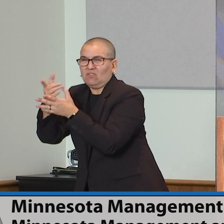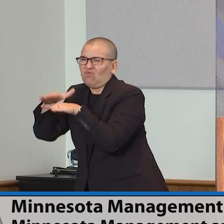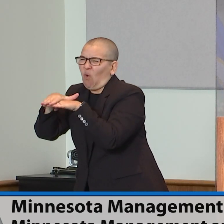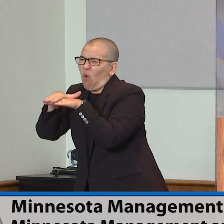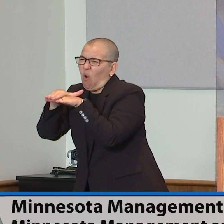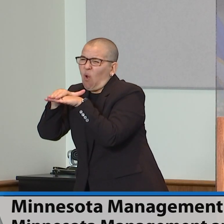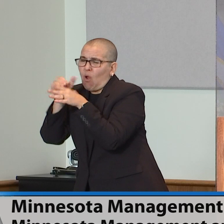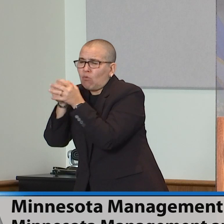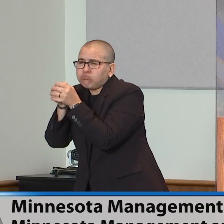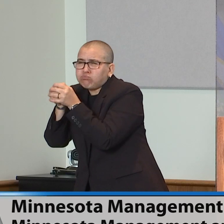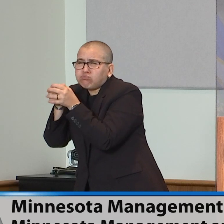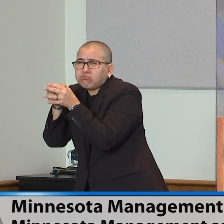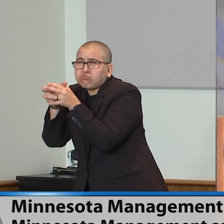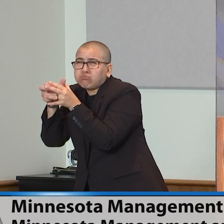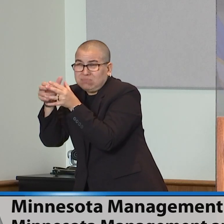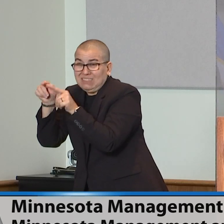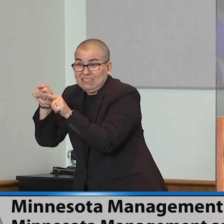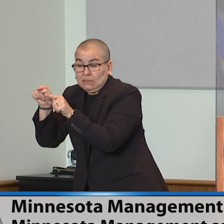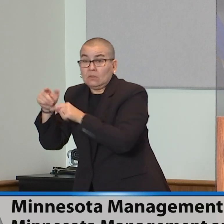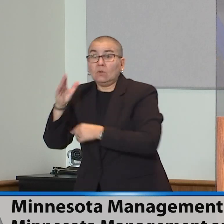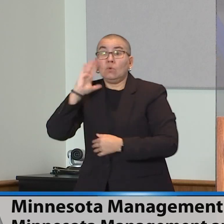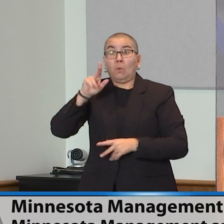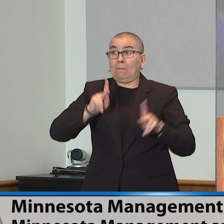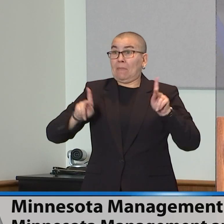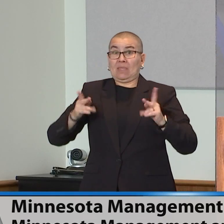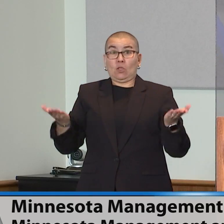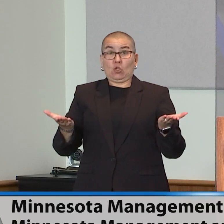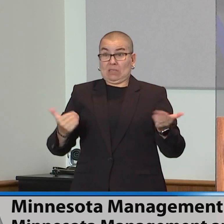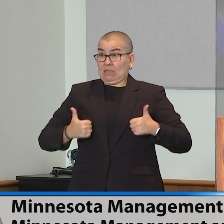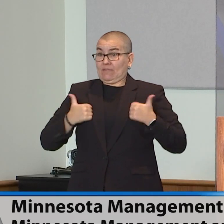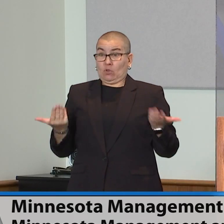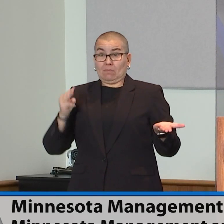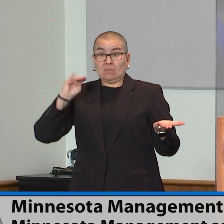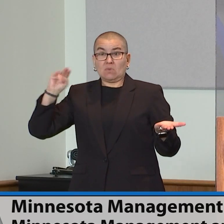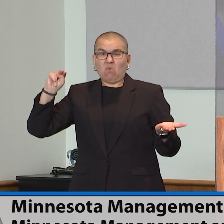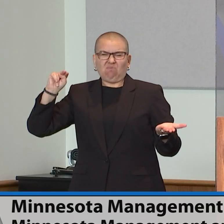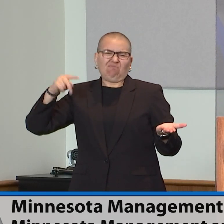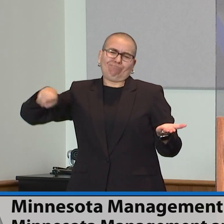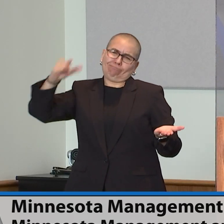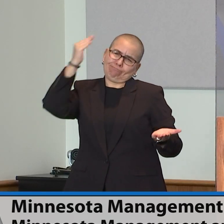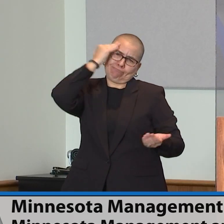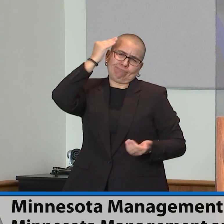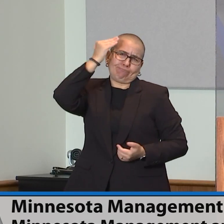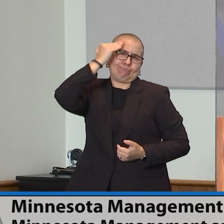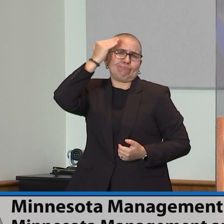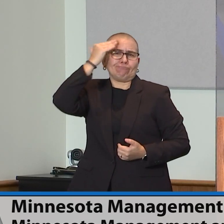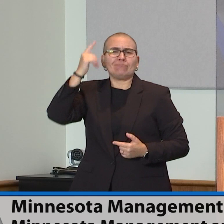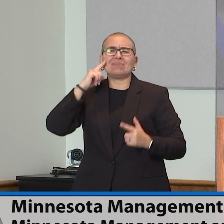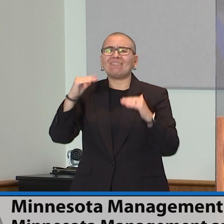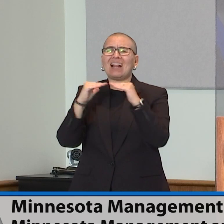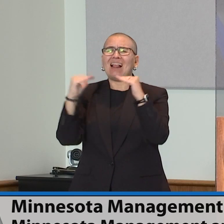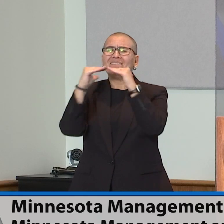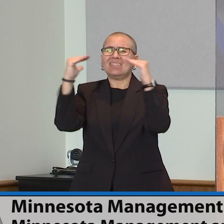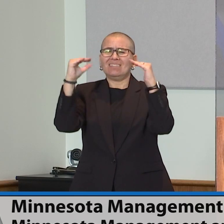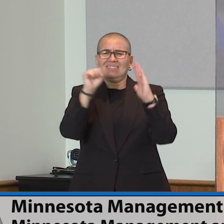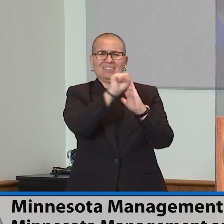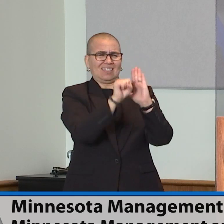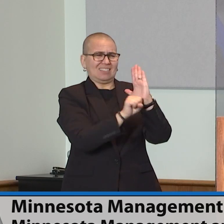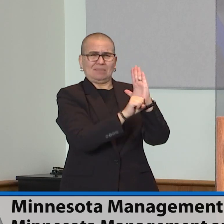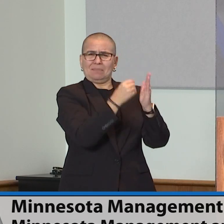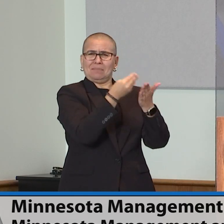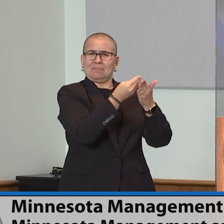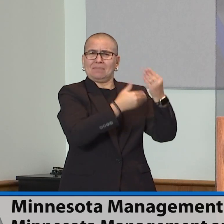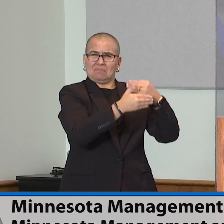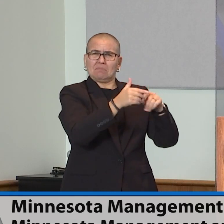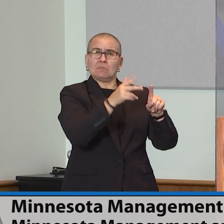too well. But at the level of the state budget, this forecast finds us settling into a little bit